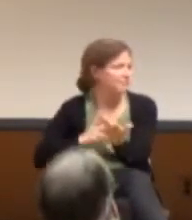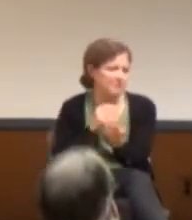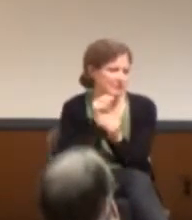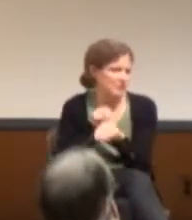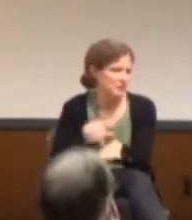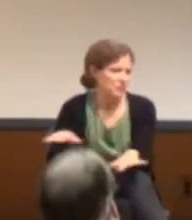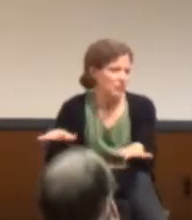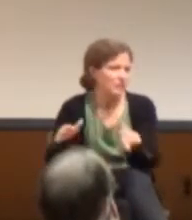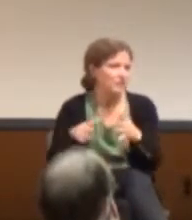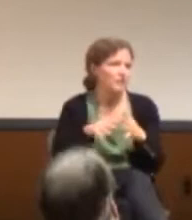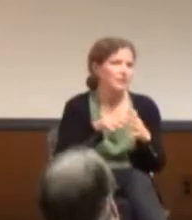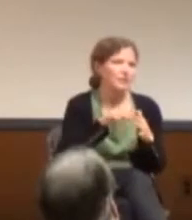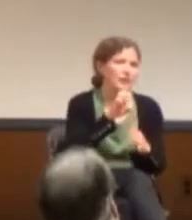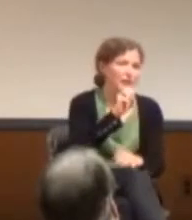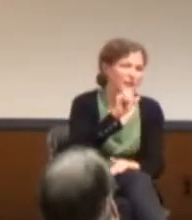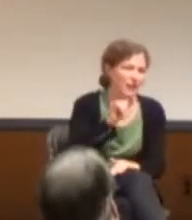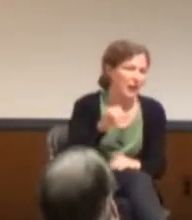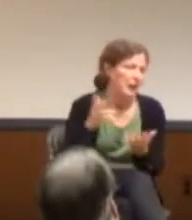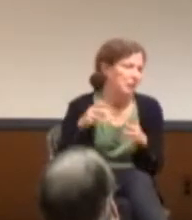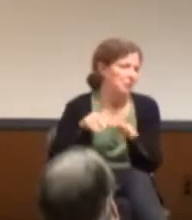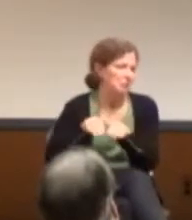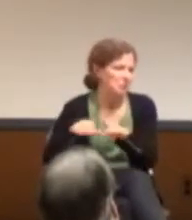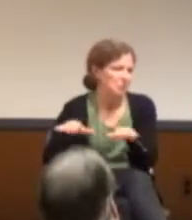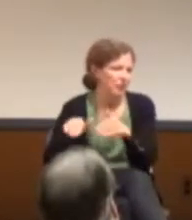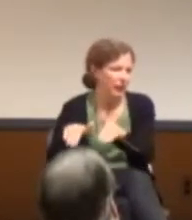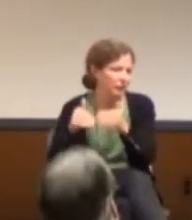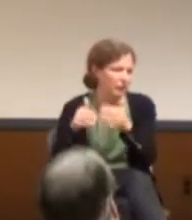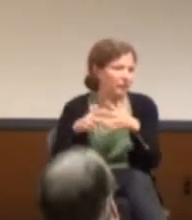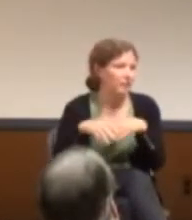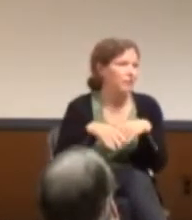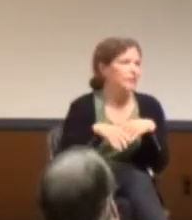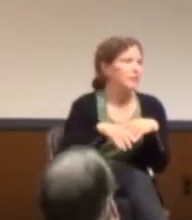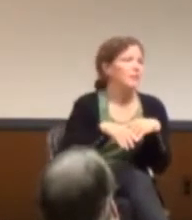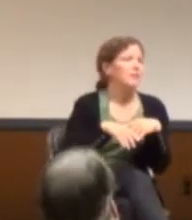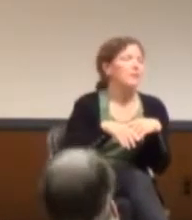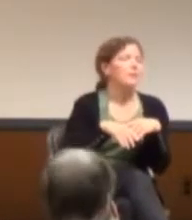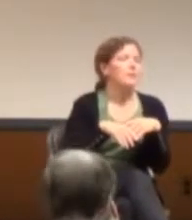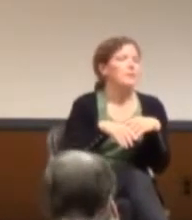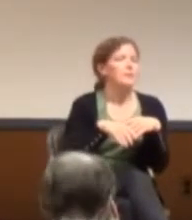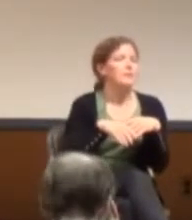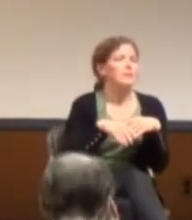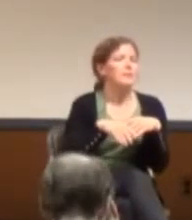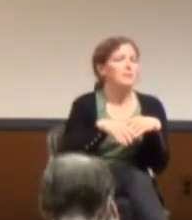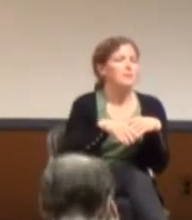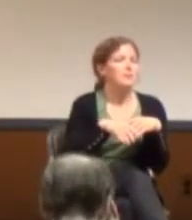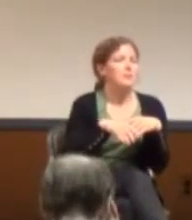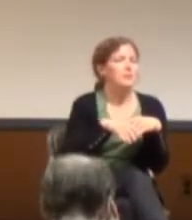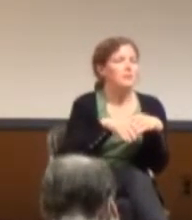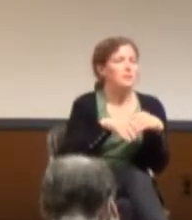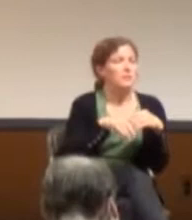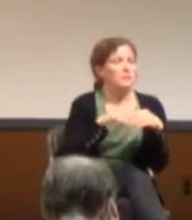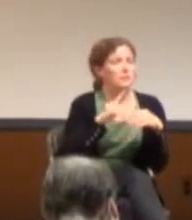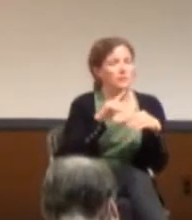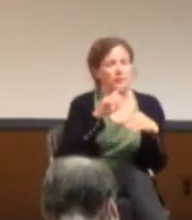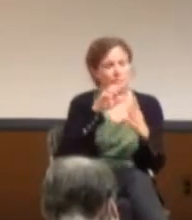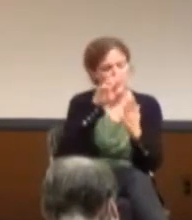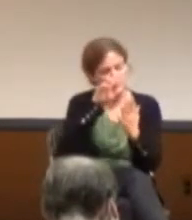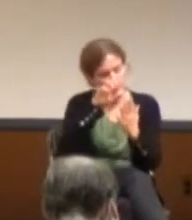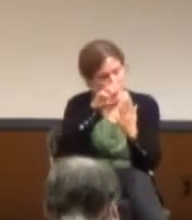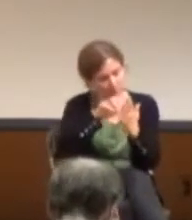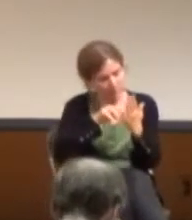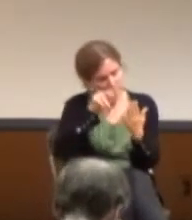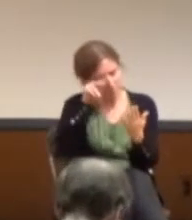or like an essay, or things like that, because it takes a long time and effort to put into reading an essay about asexuality,